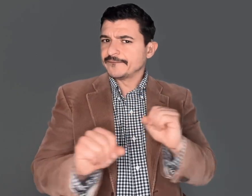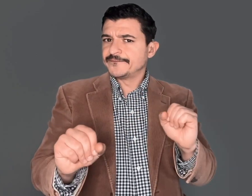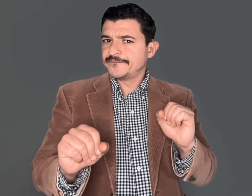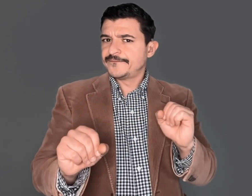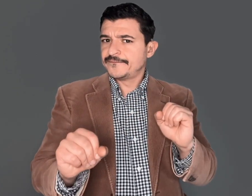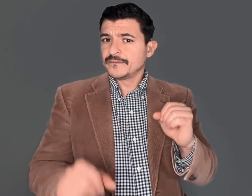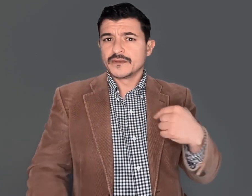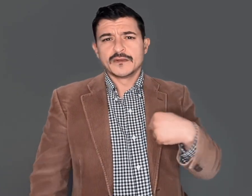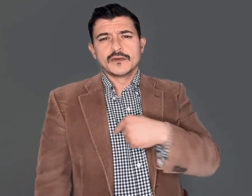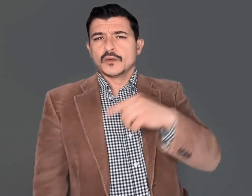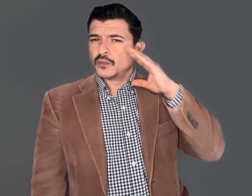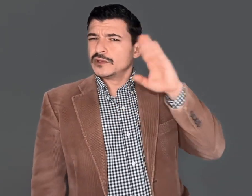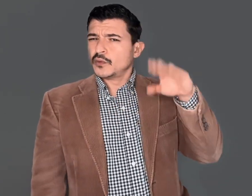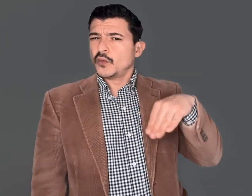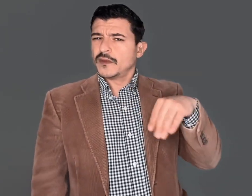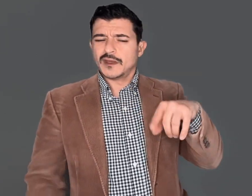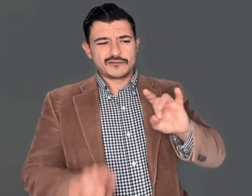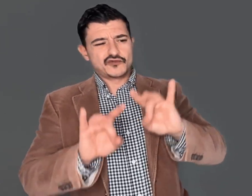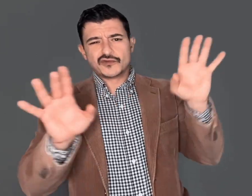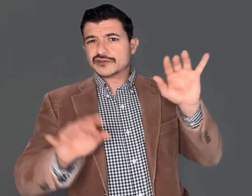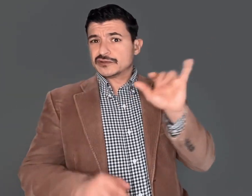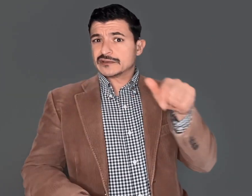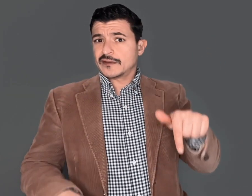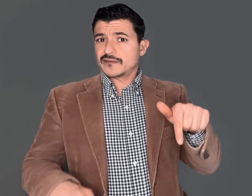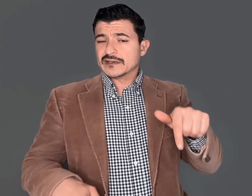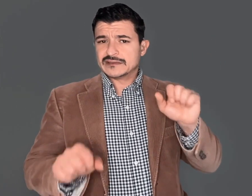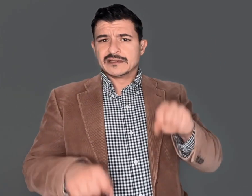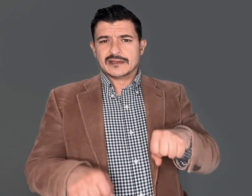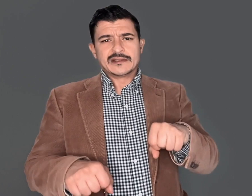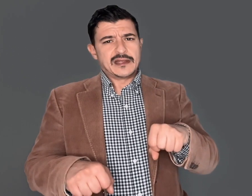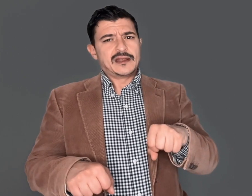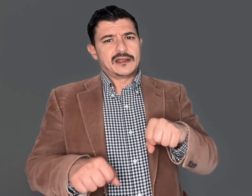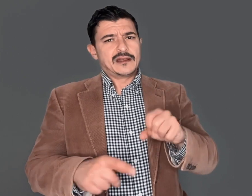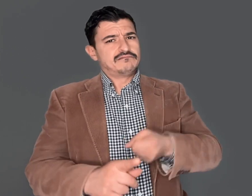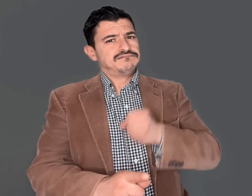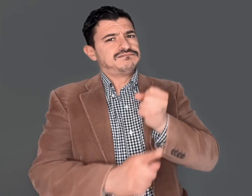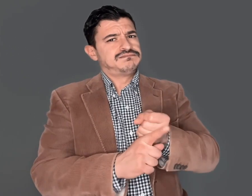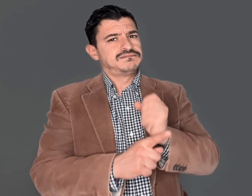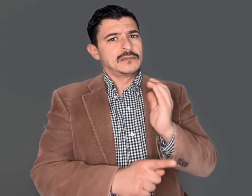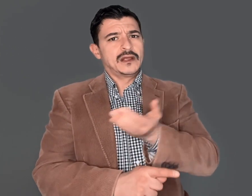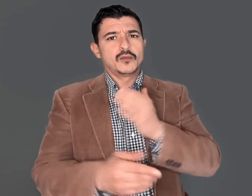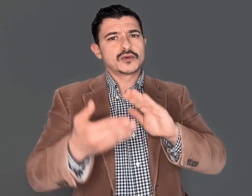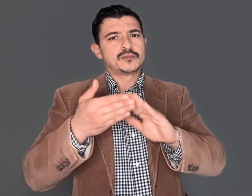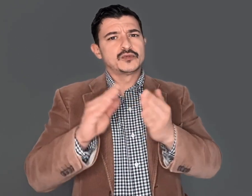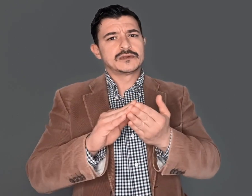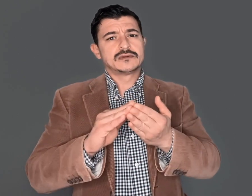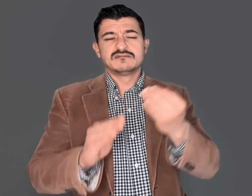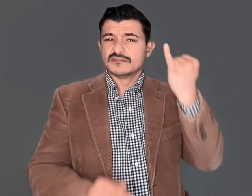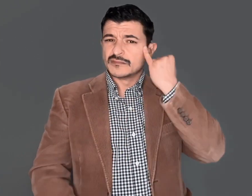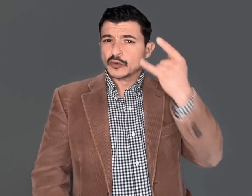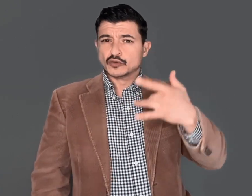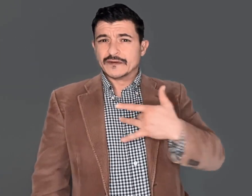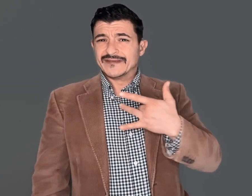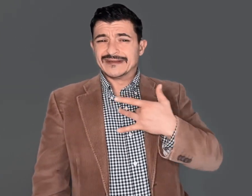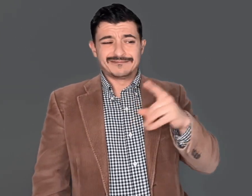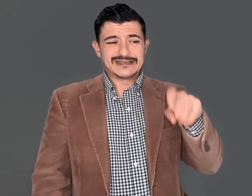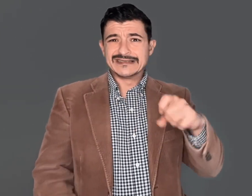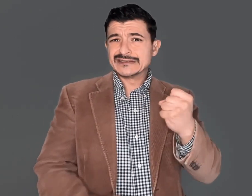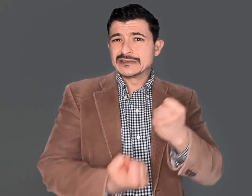community safe. We know that tragedies like these can negatively impact our communities. If you